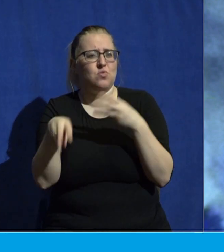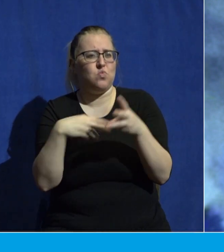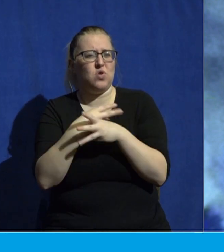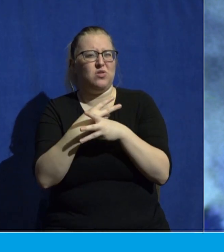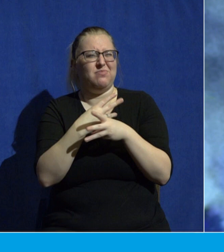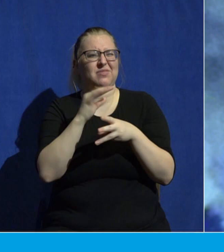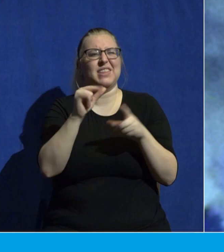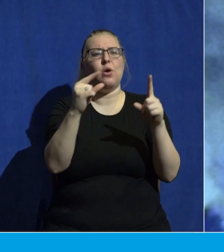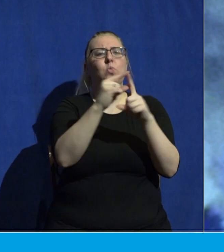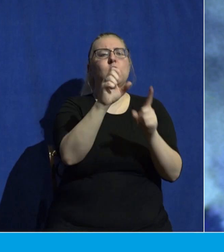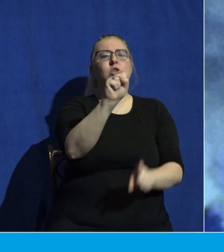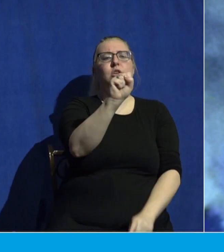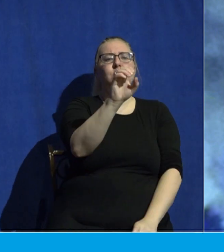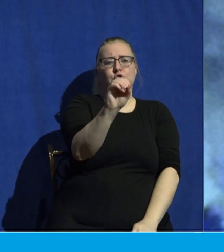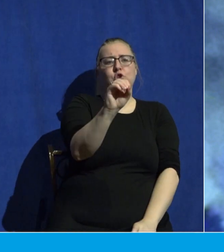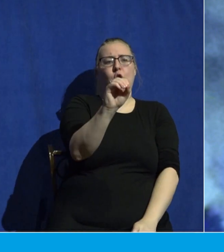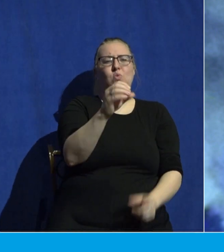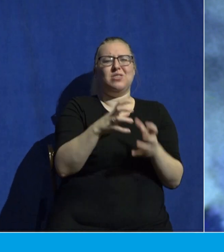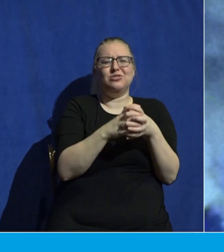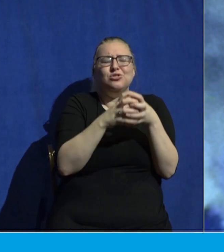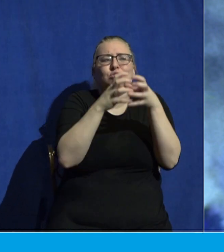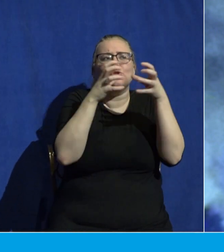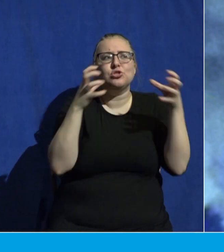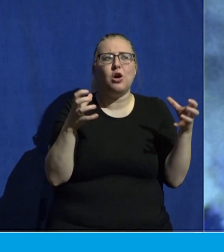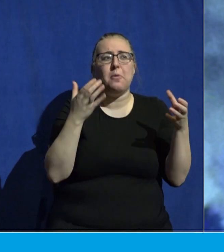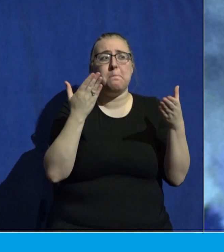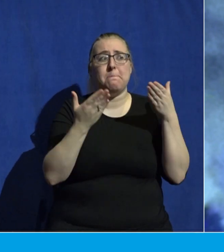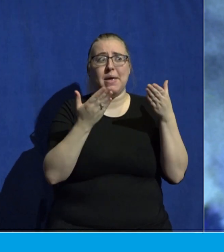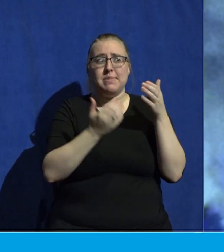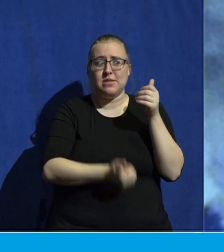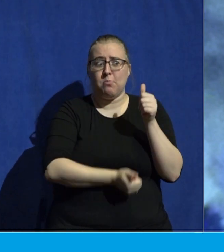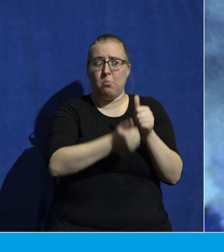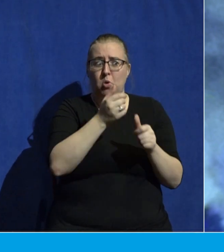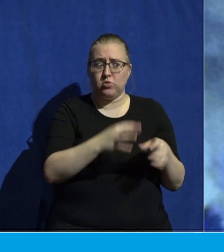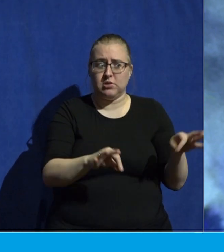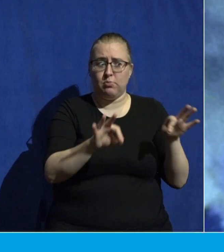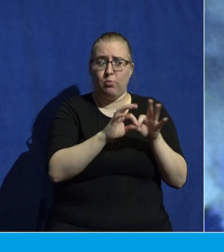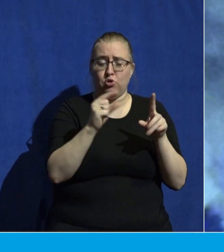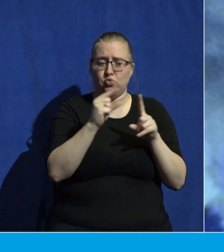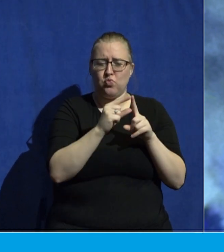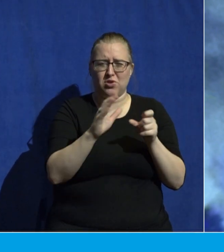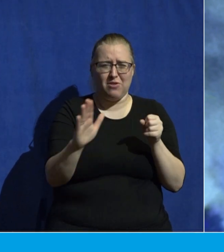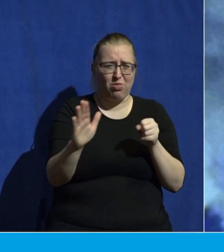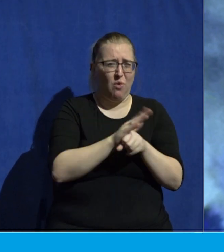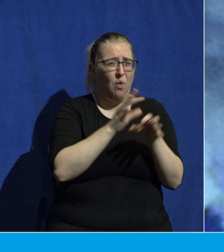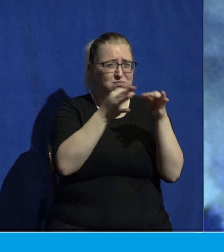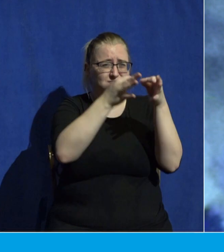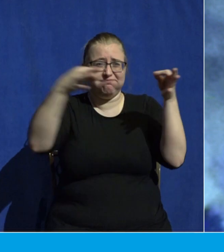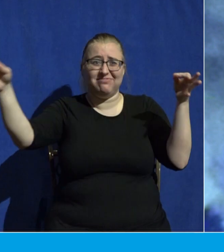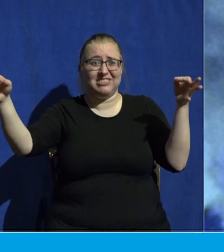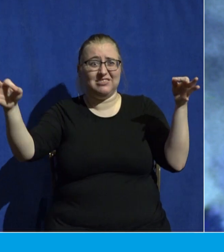-O, might be one of the most important words in the entire verse. And that says a lot. That says a lot. That word so,